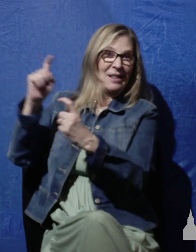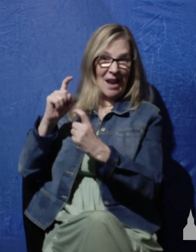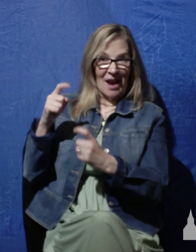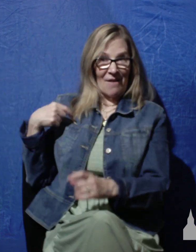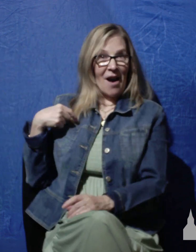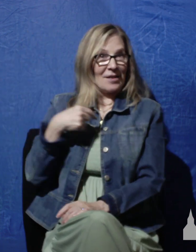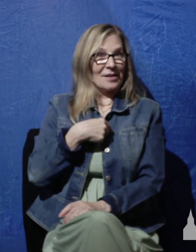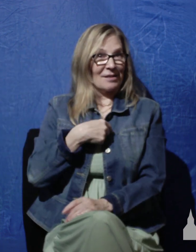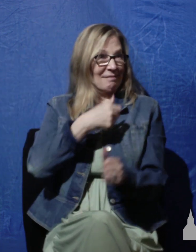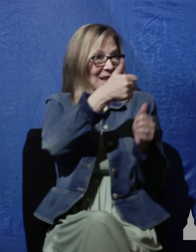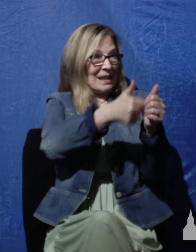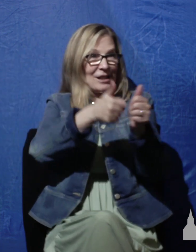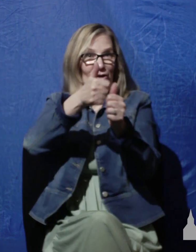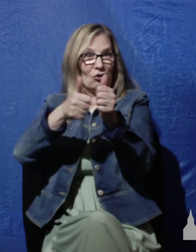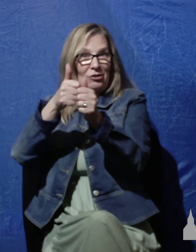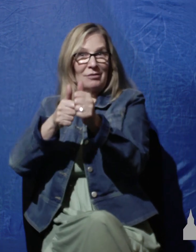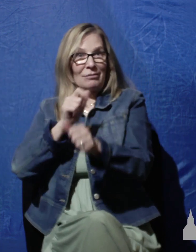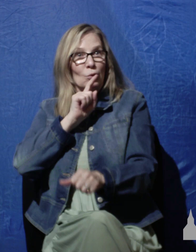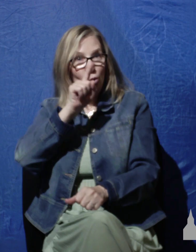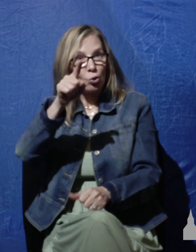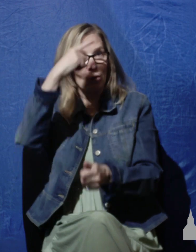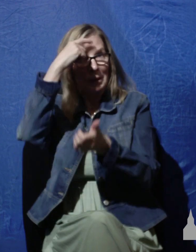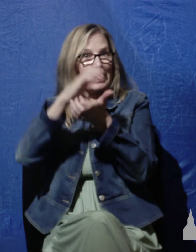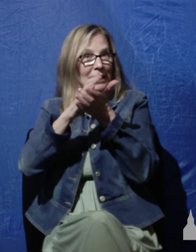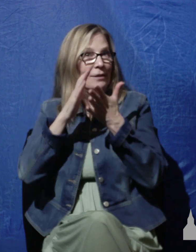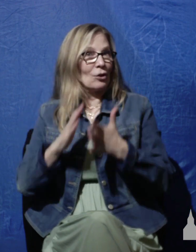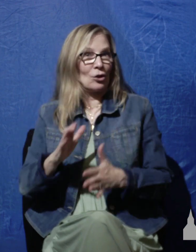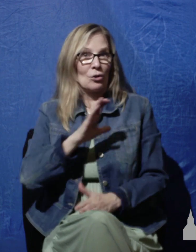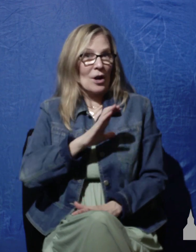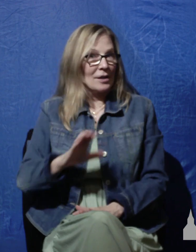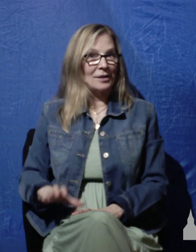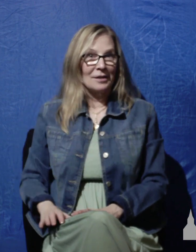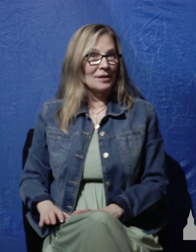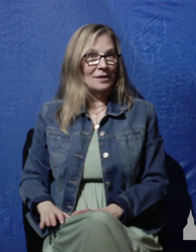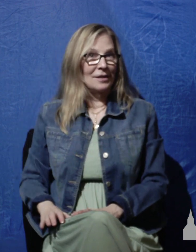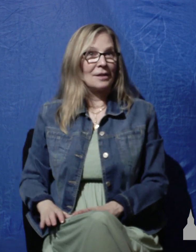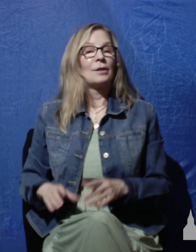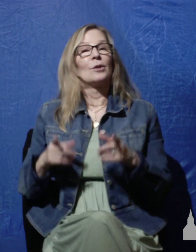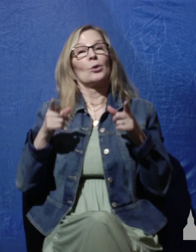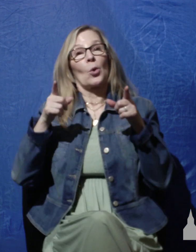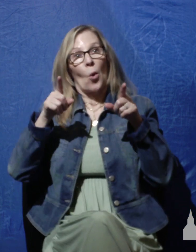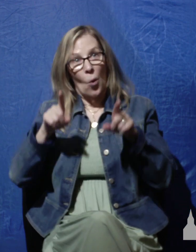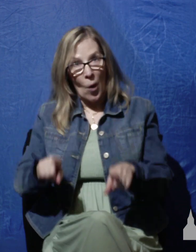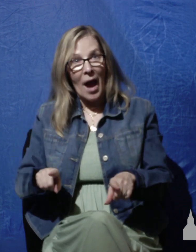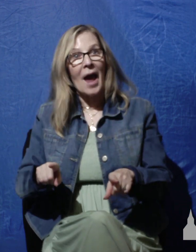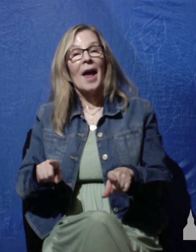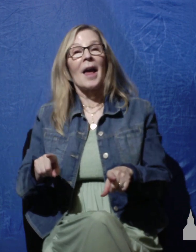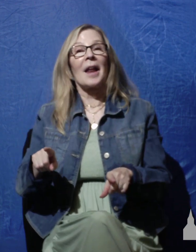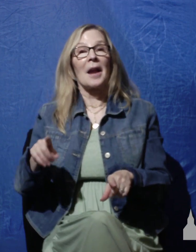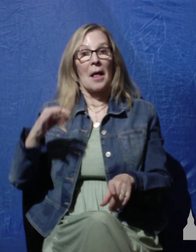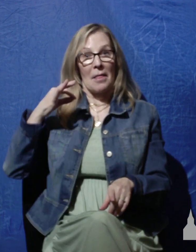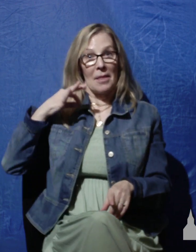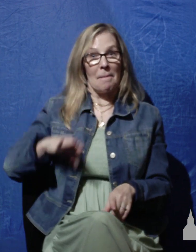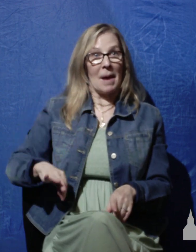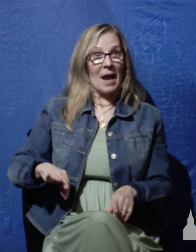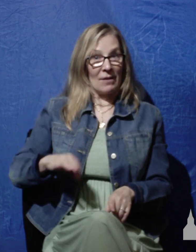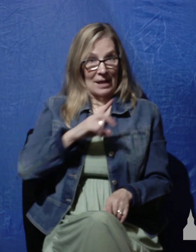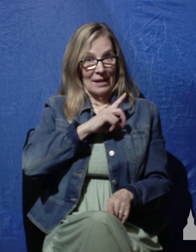each and every true believer in Christ. And when there is a benefit that David experienced personally